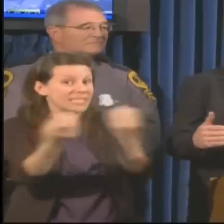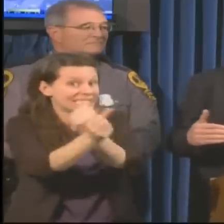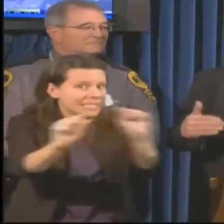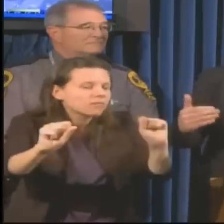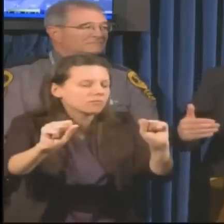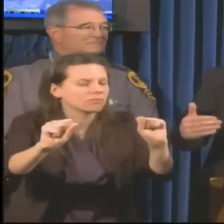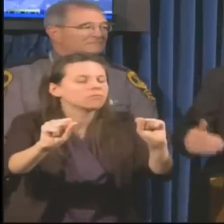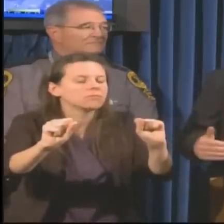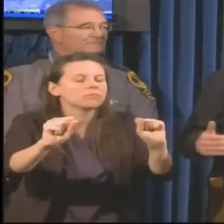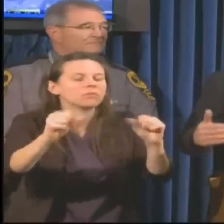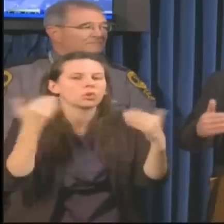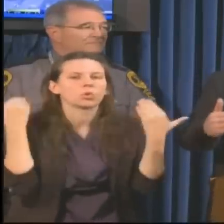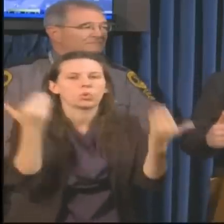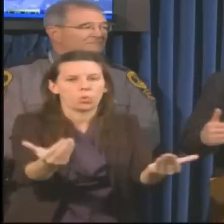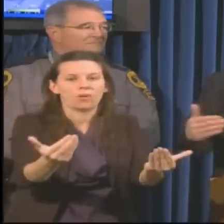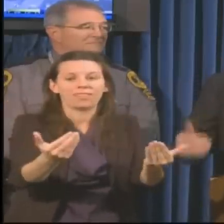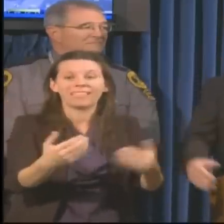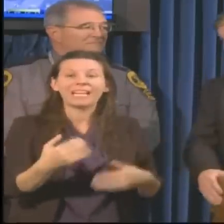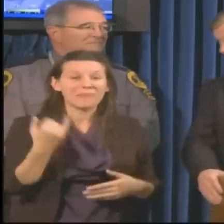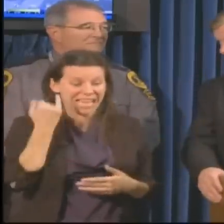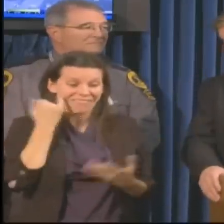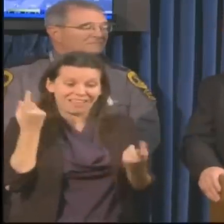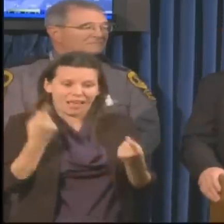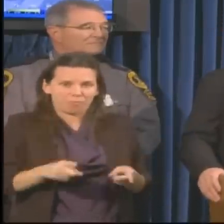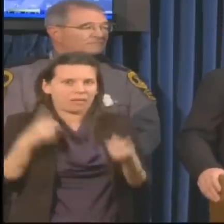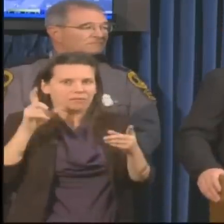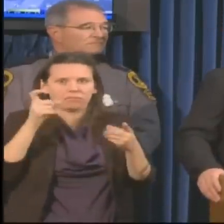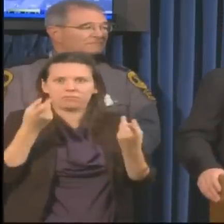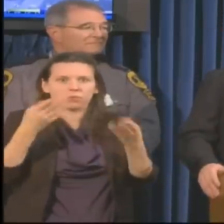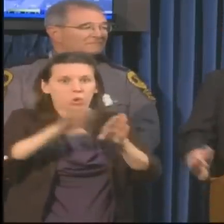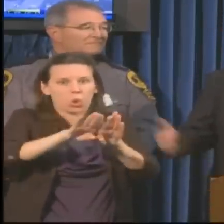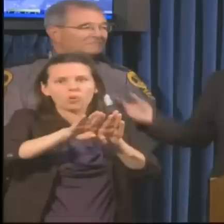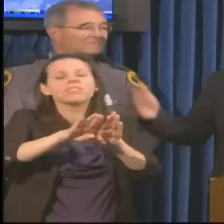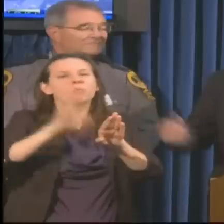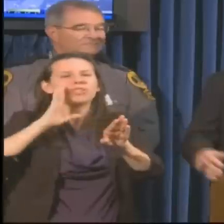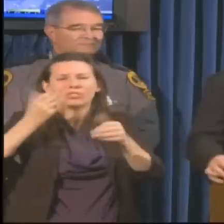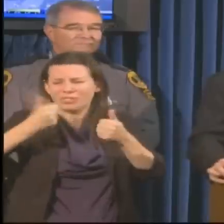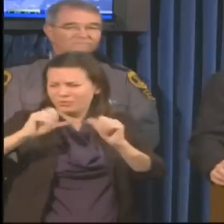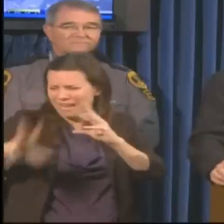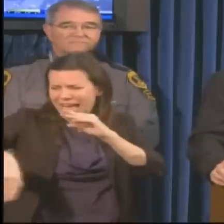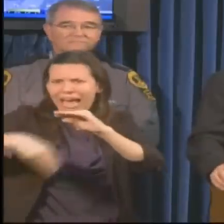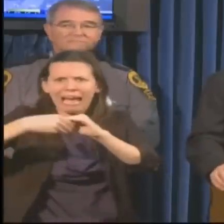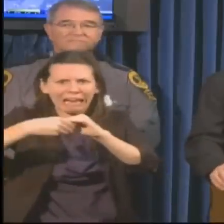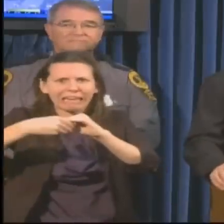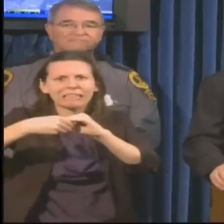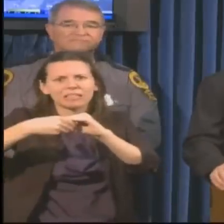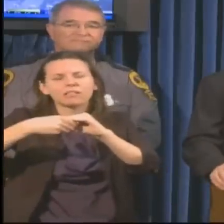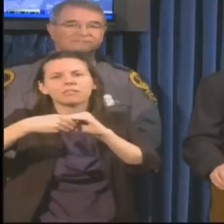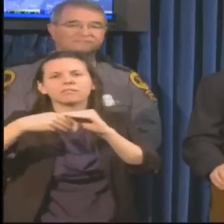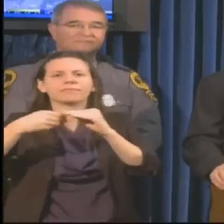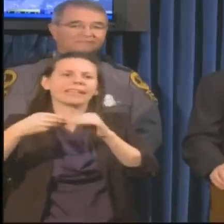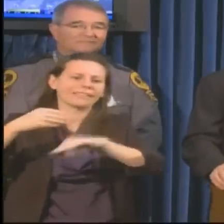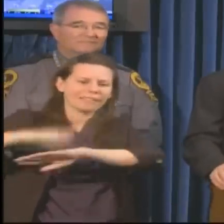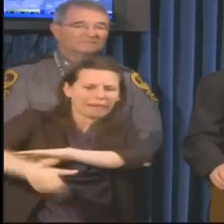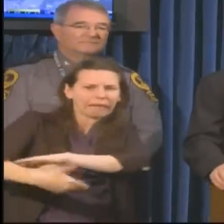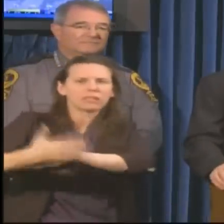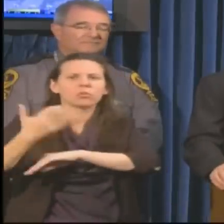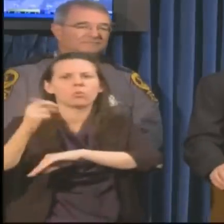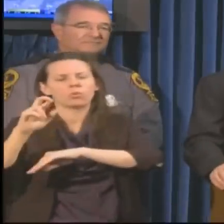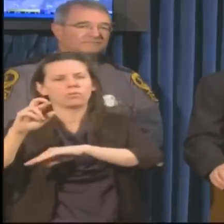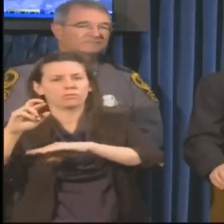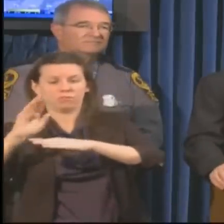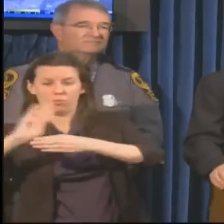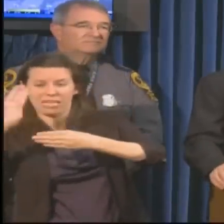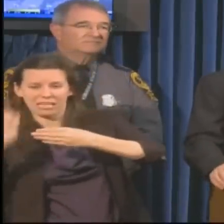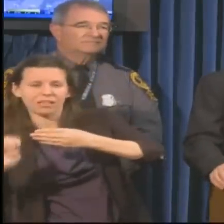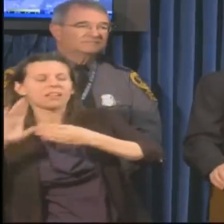that we will have supplemental times in the evening or even the weekend to make up for that. So Secretary Palmer and his team are taking a